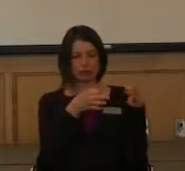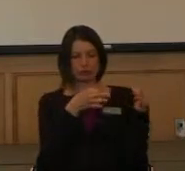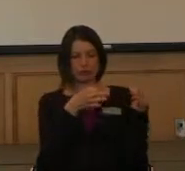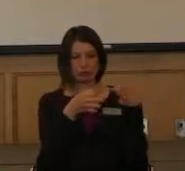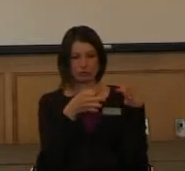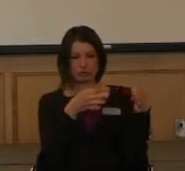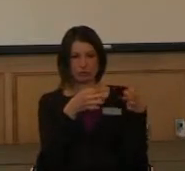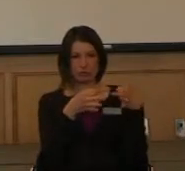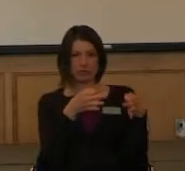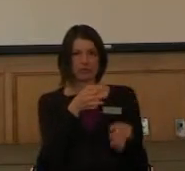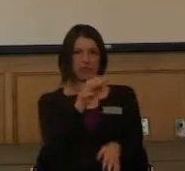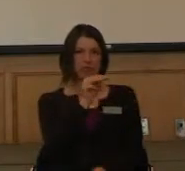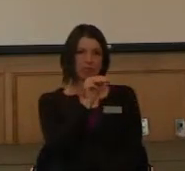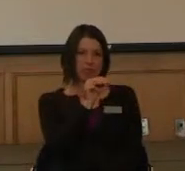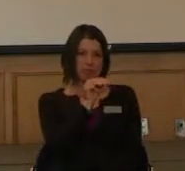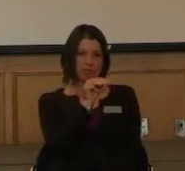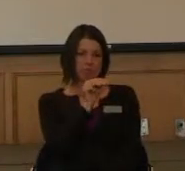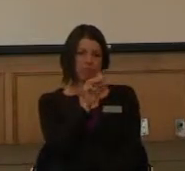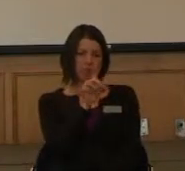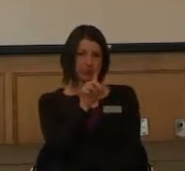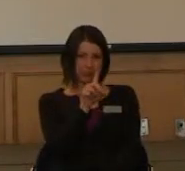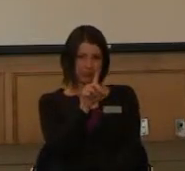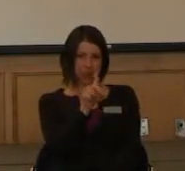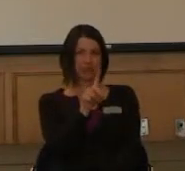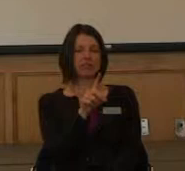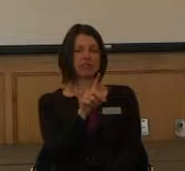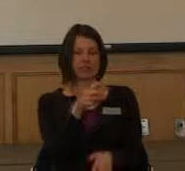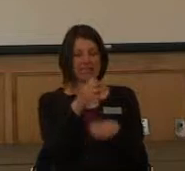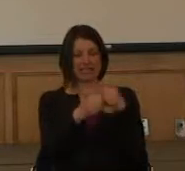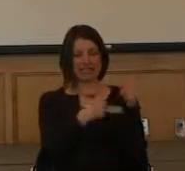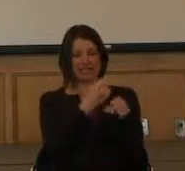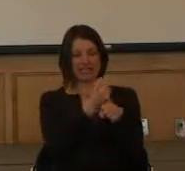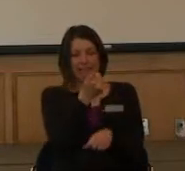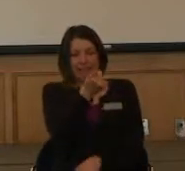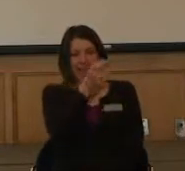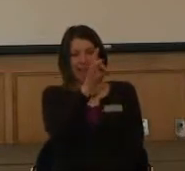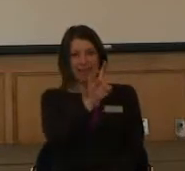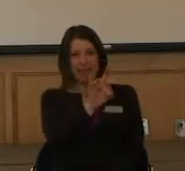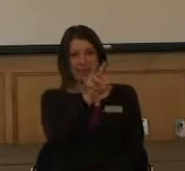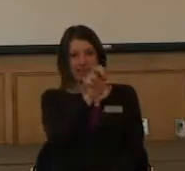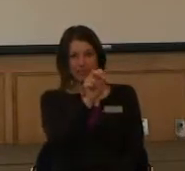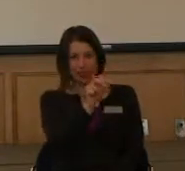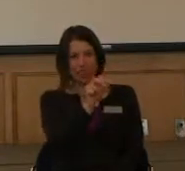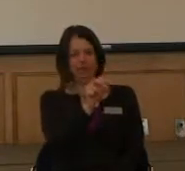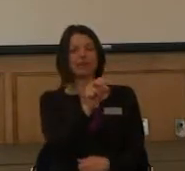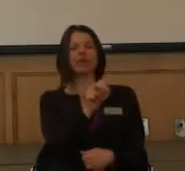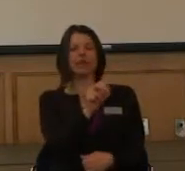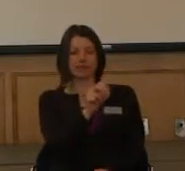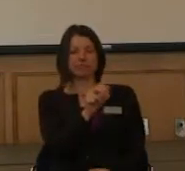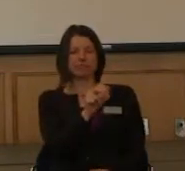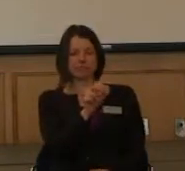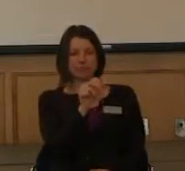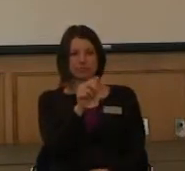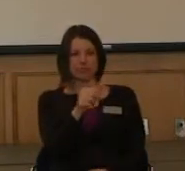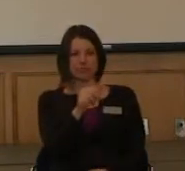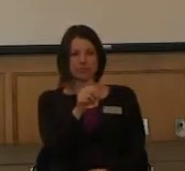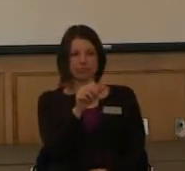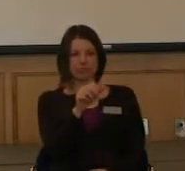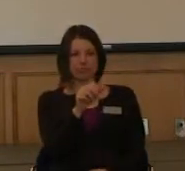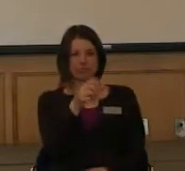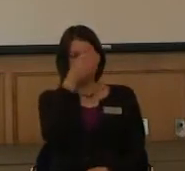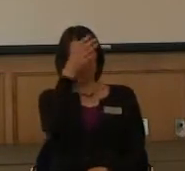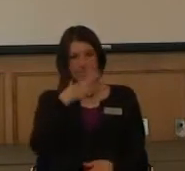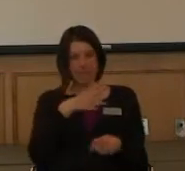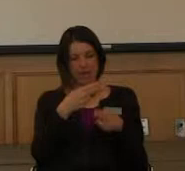motor neuron diseases was made in 1830 in an essay by Sir Charles Bell. There was another mention